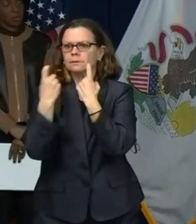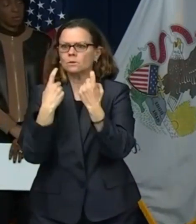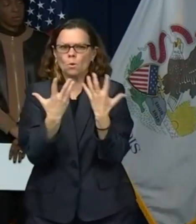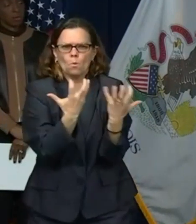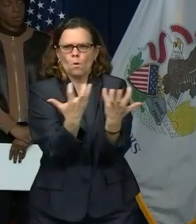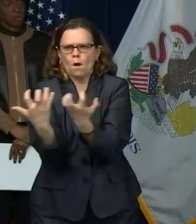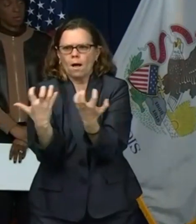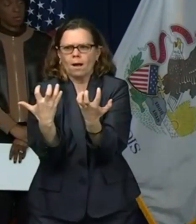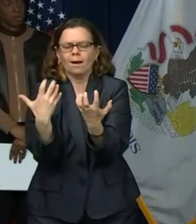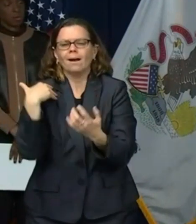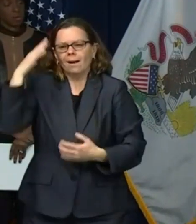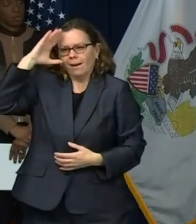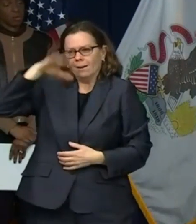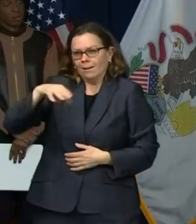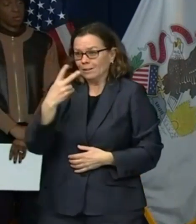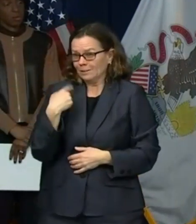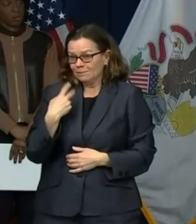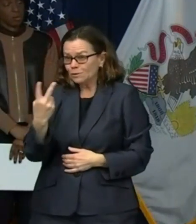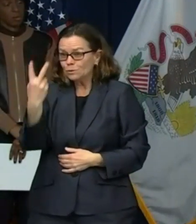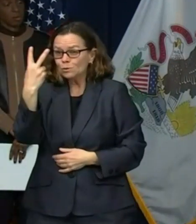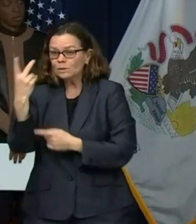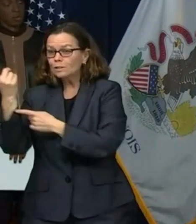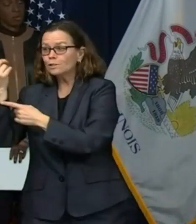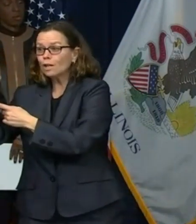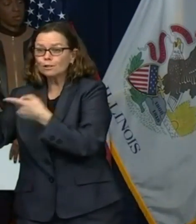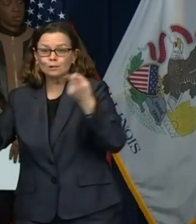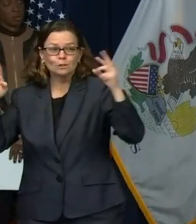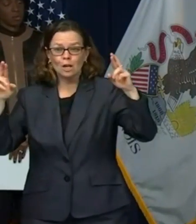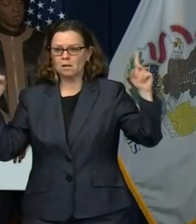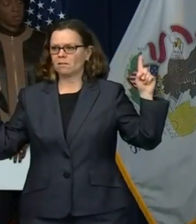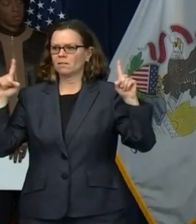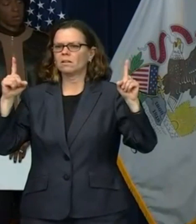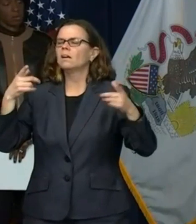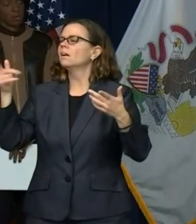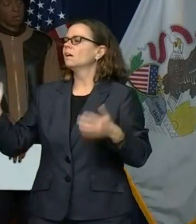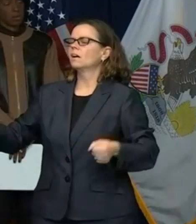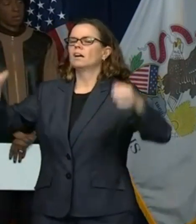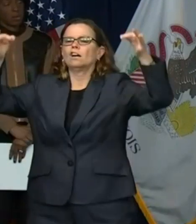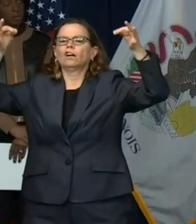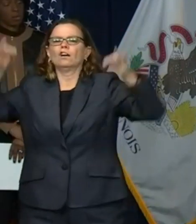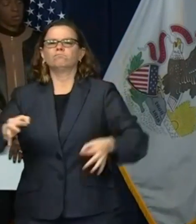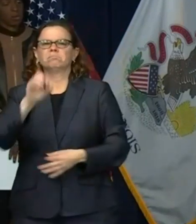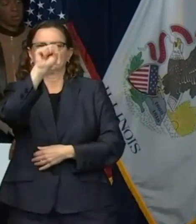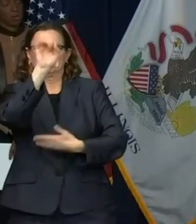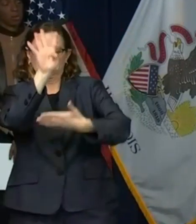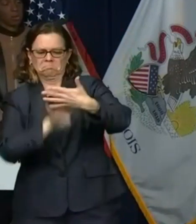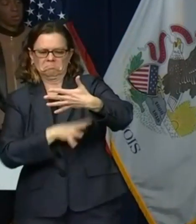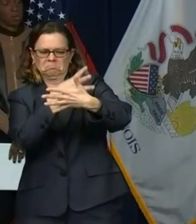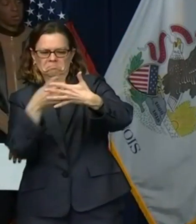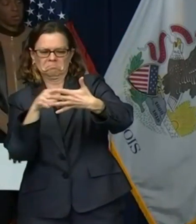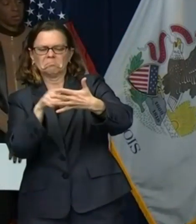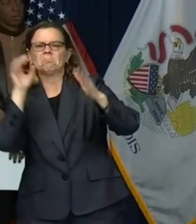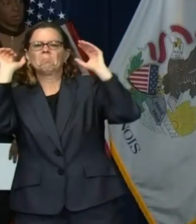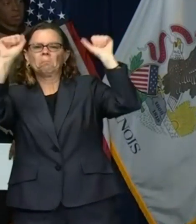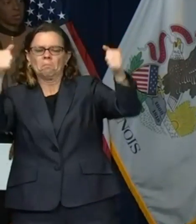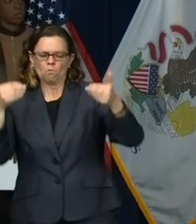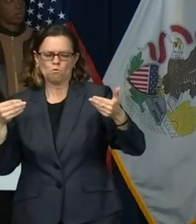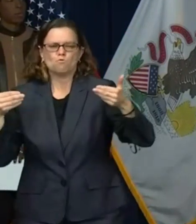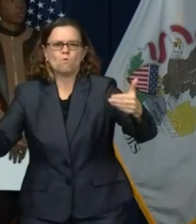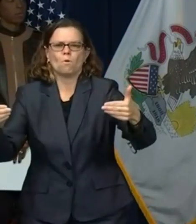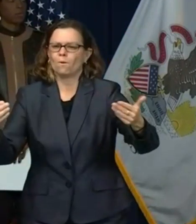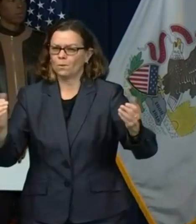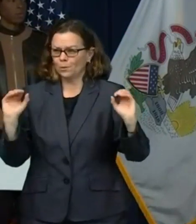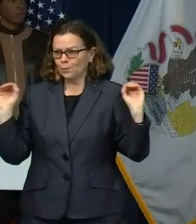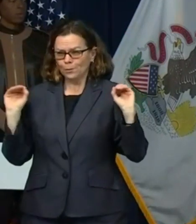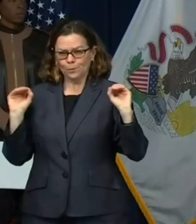and others here, I don't think that they could fully answer that question. But I'm working